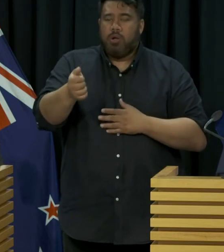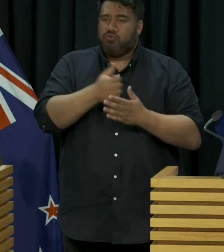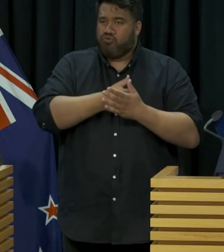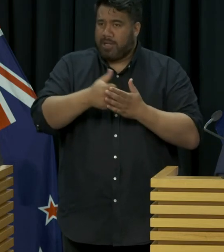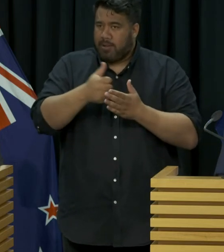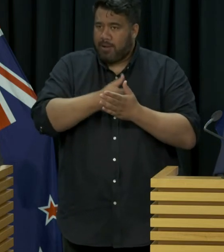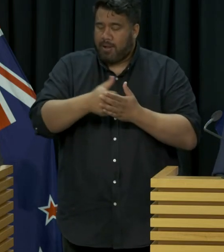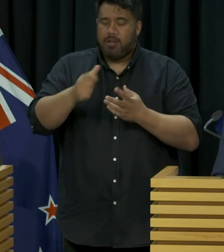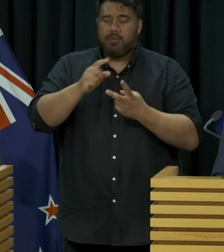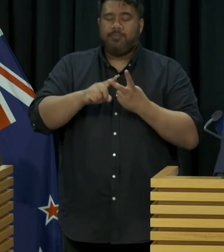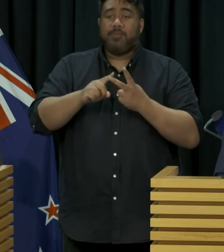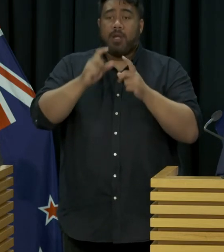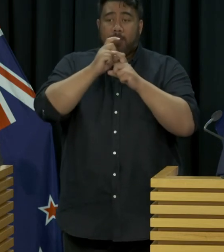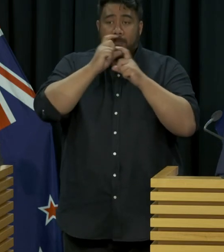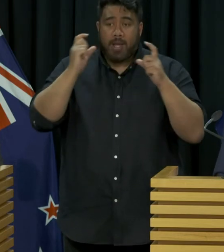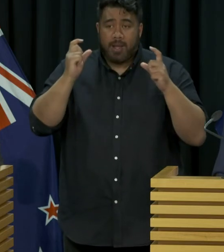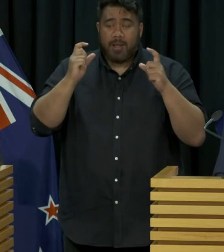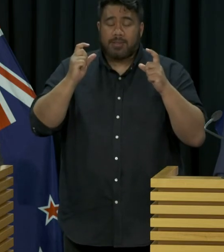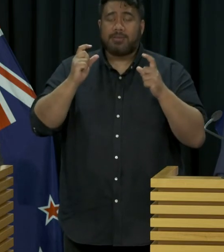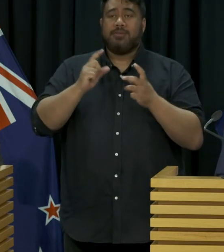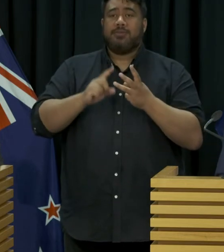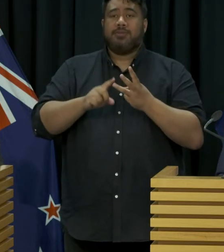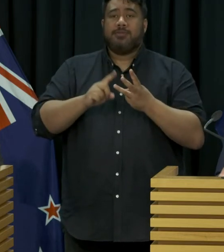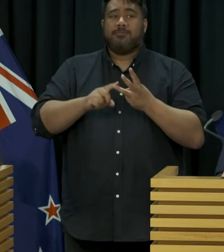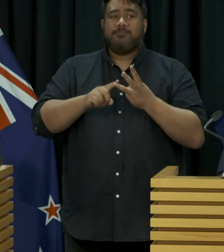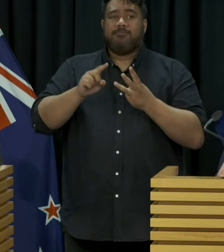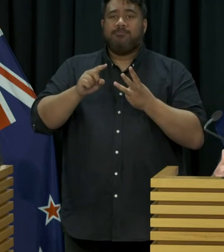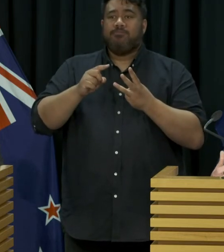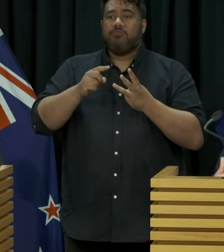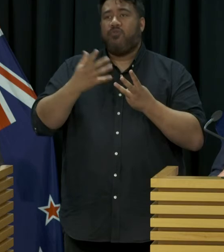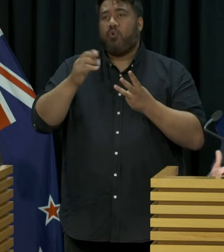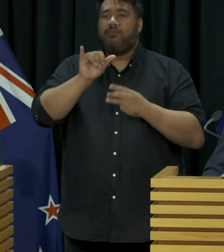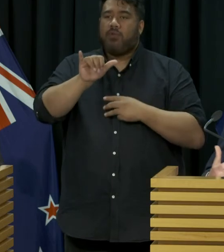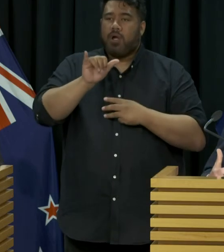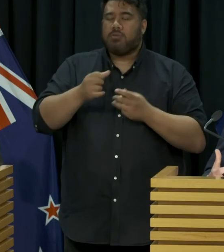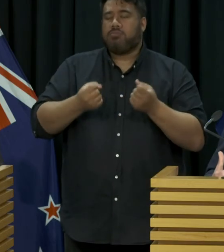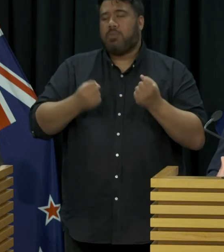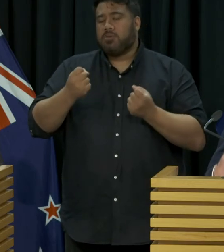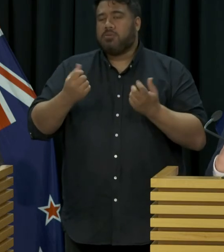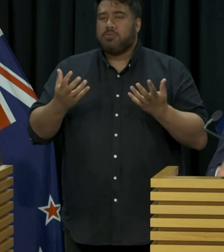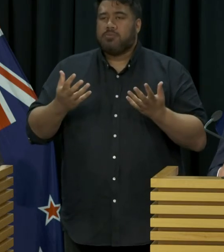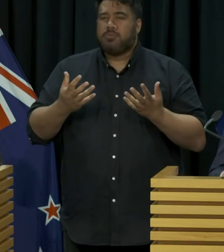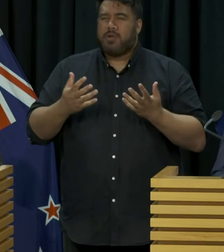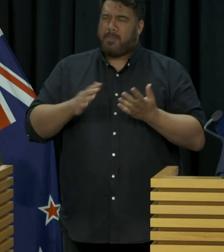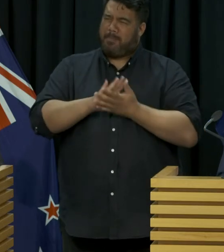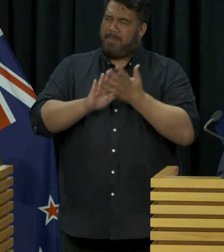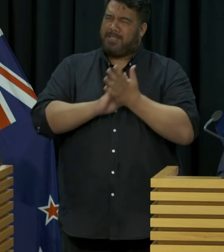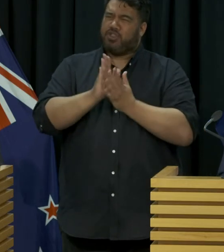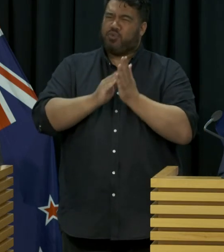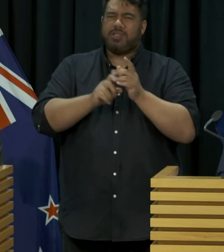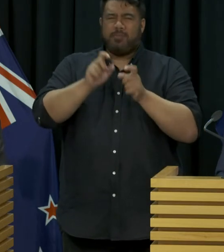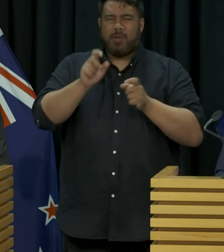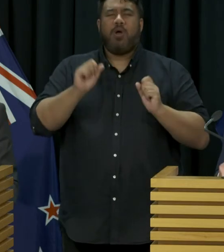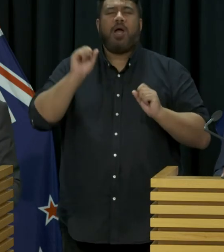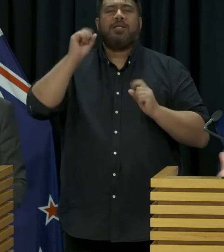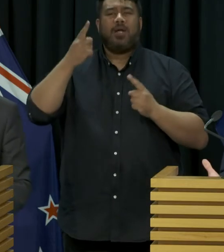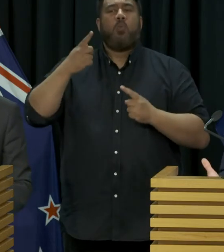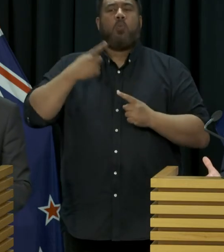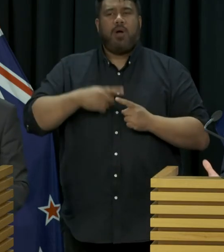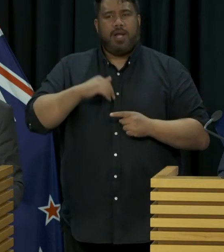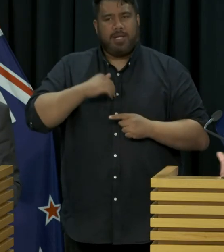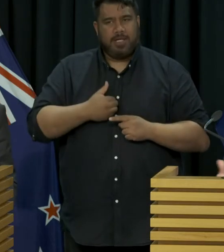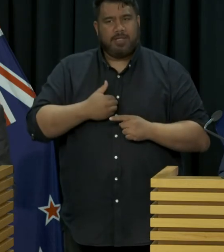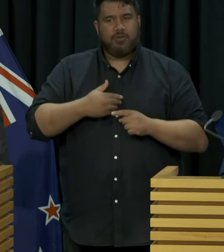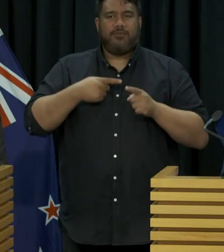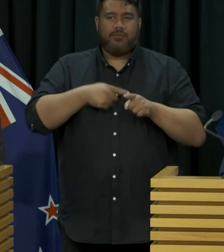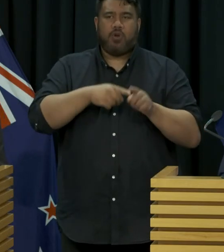they have used masks on public transport and on flights. I feel confident that if people see the benefits of doing that in Alert Level One that they will